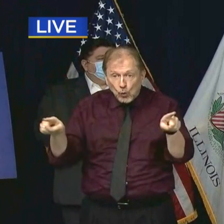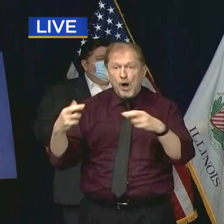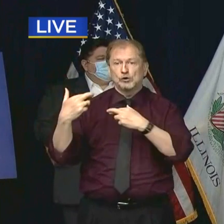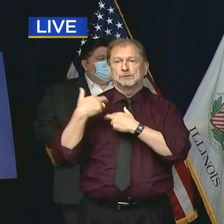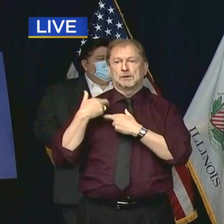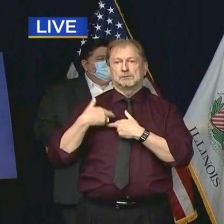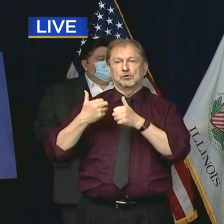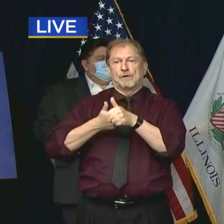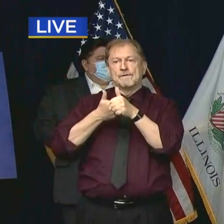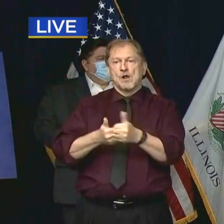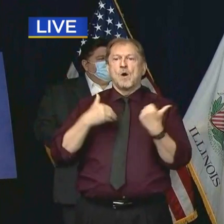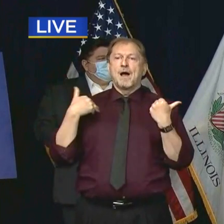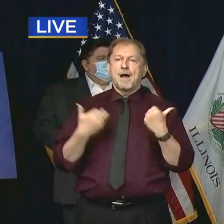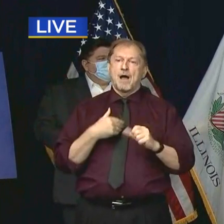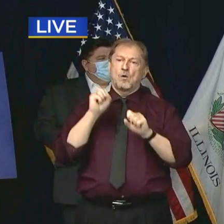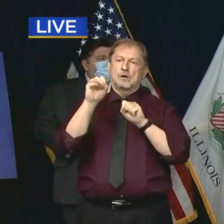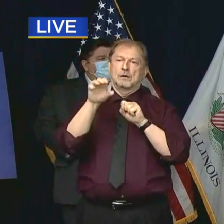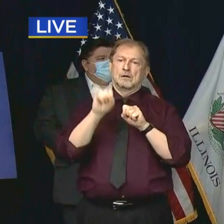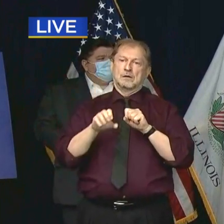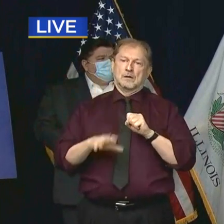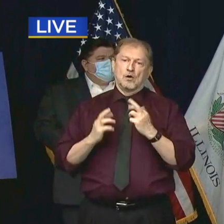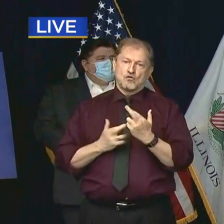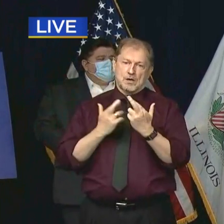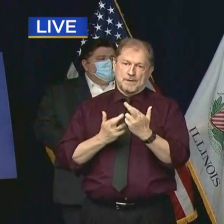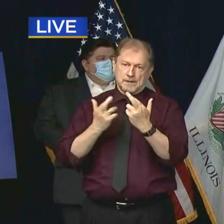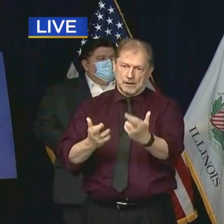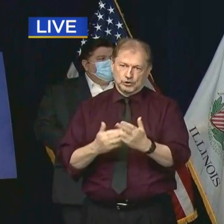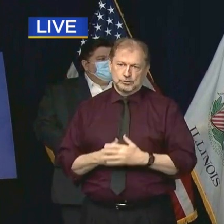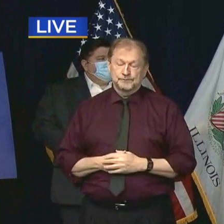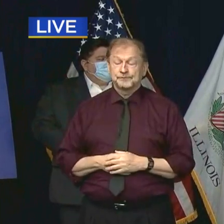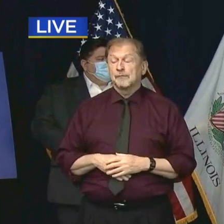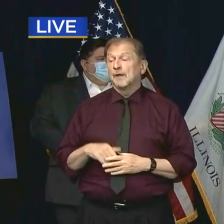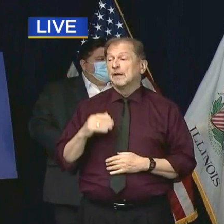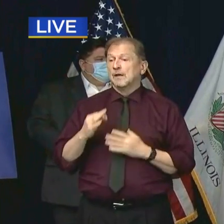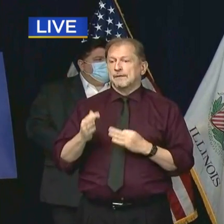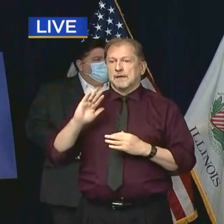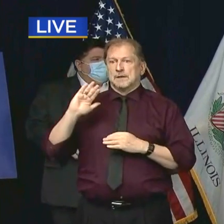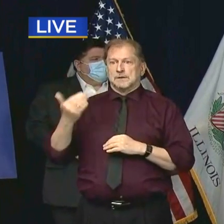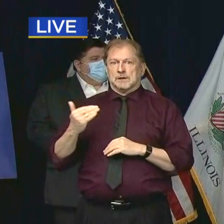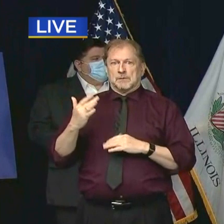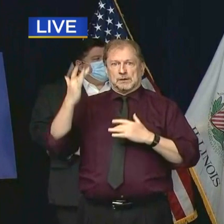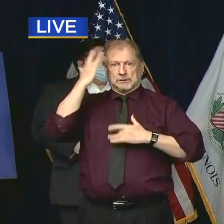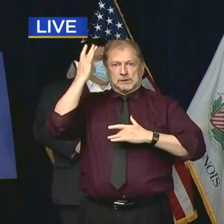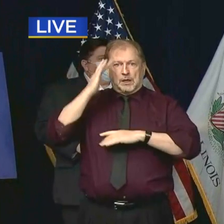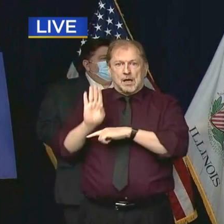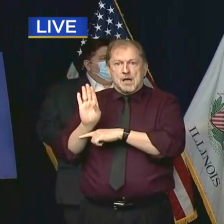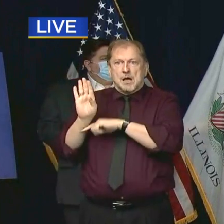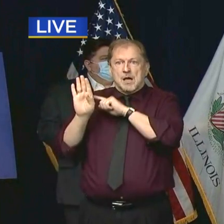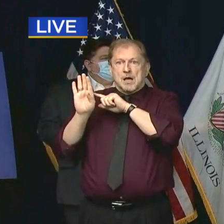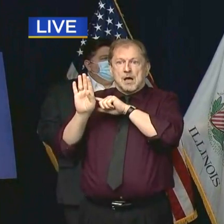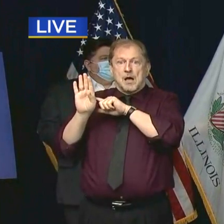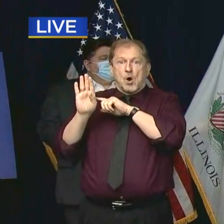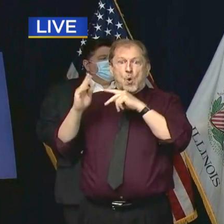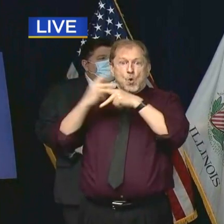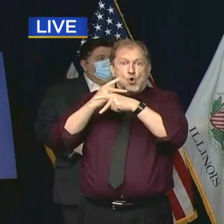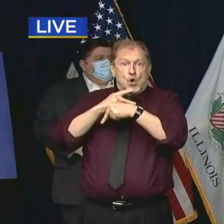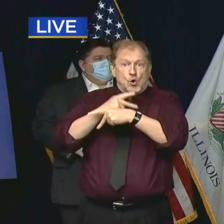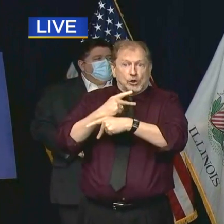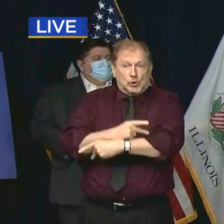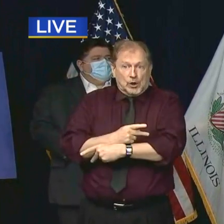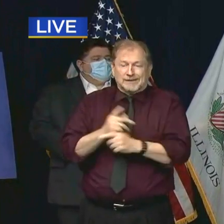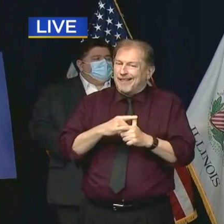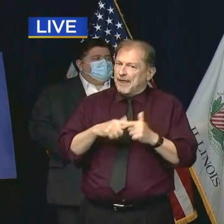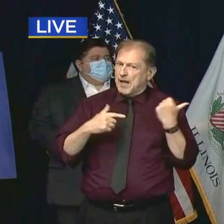those recommendations. If there are signs that we are headed in the wrong direction, I will make sure to signal the